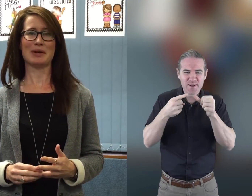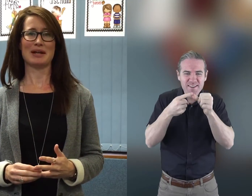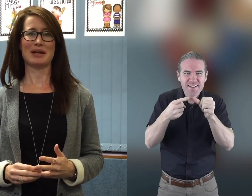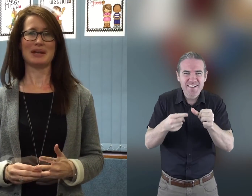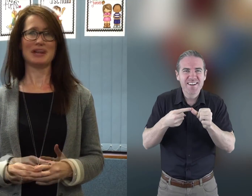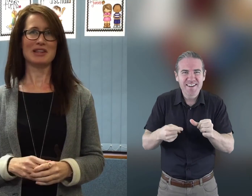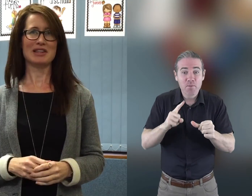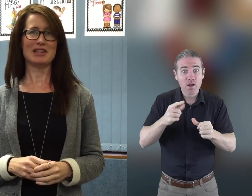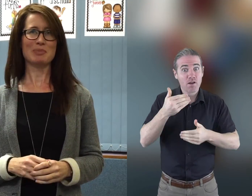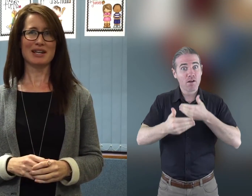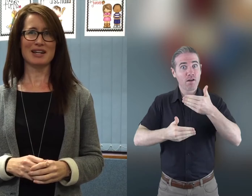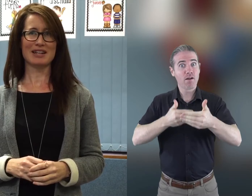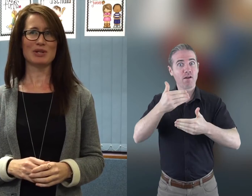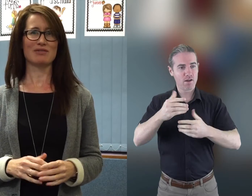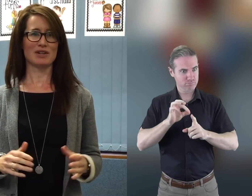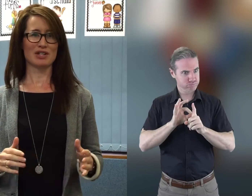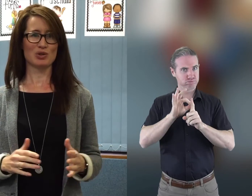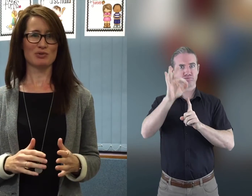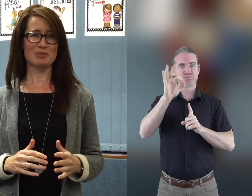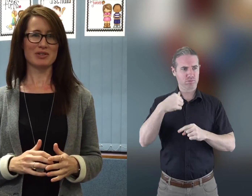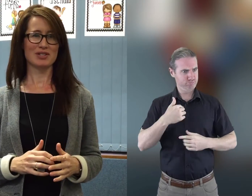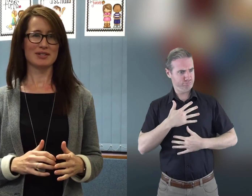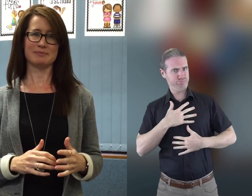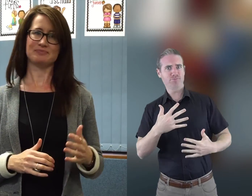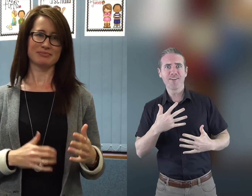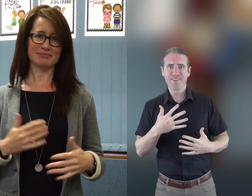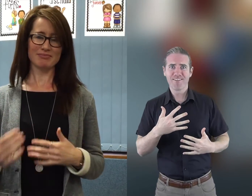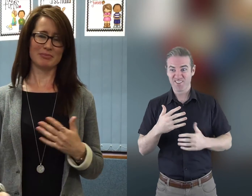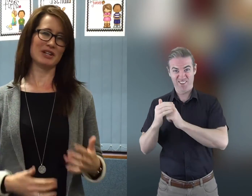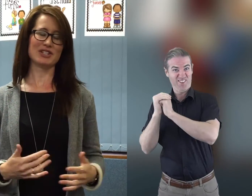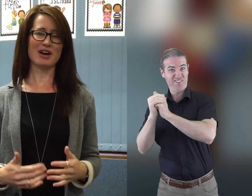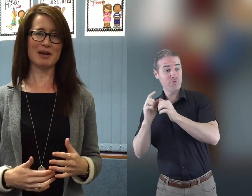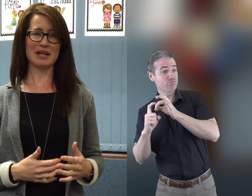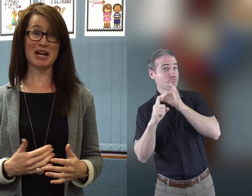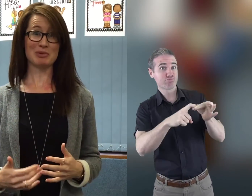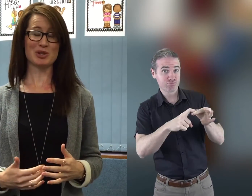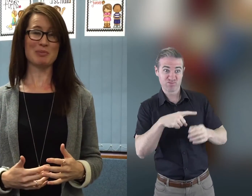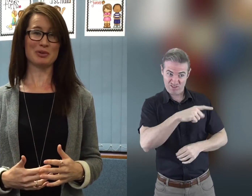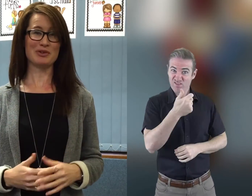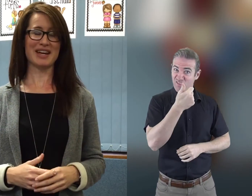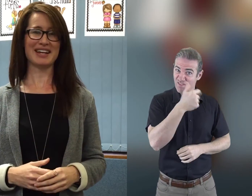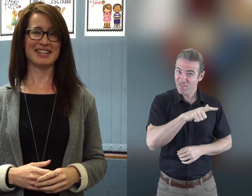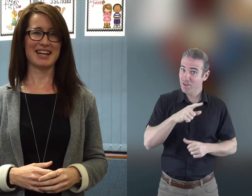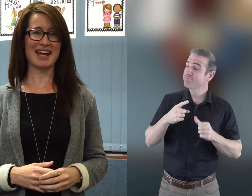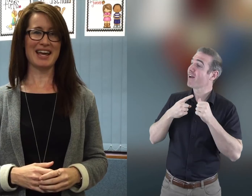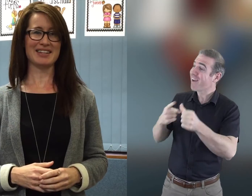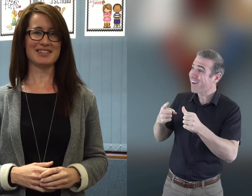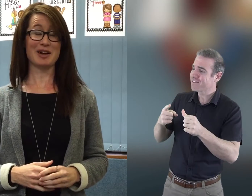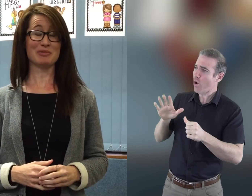in the beginning they would give very short responses but over time they were able to improve that and I'm